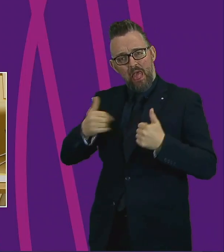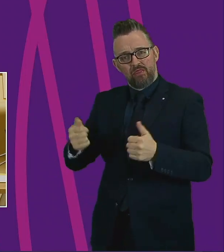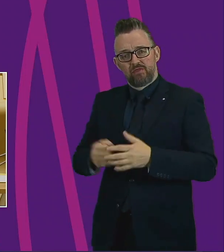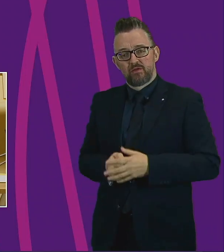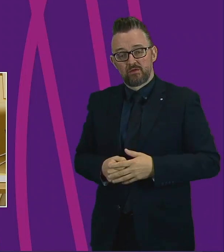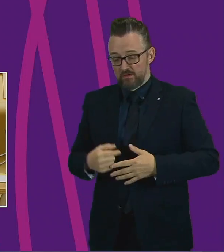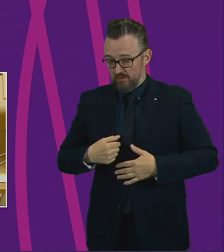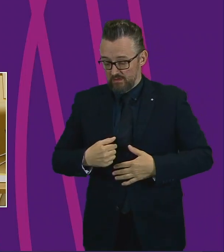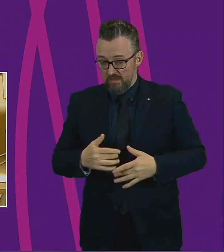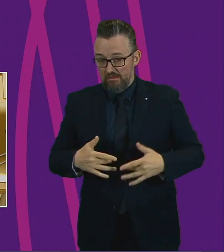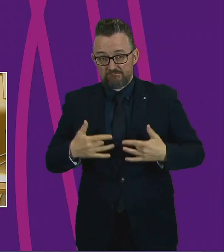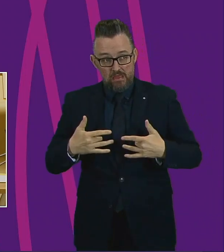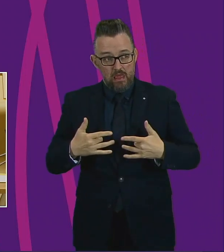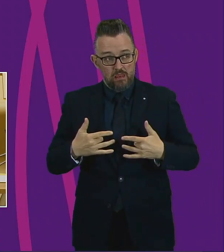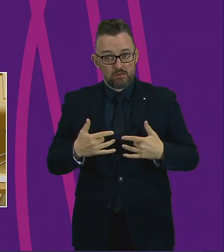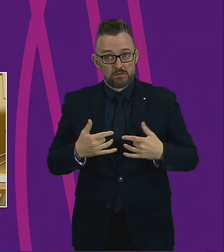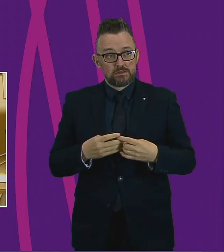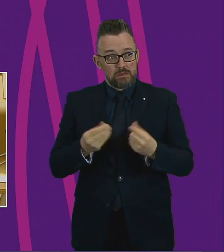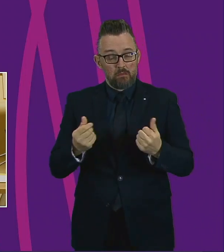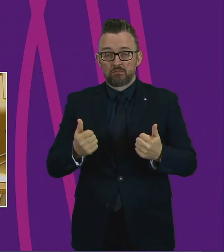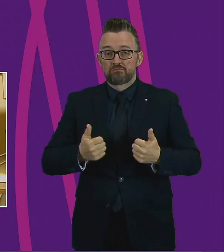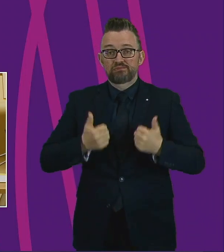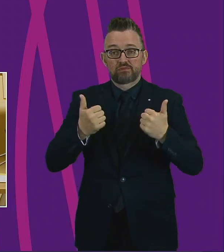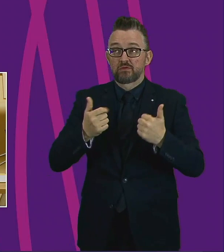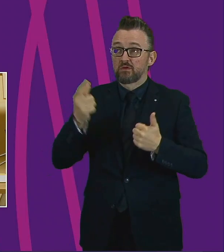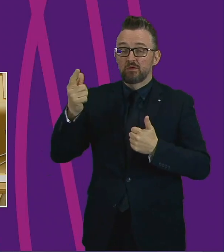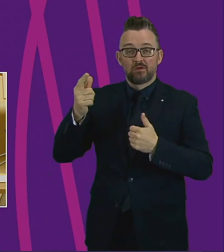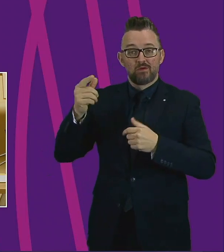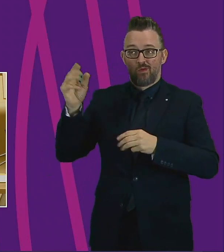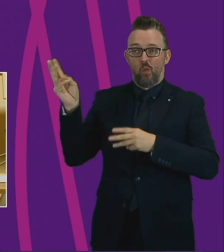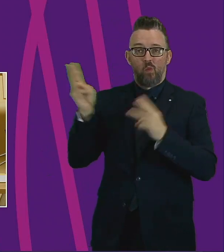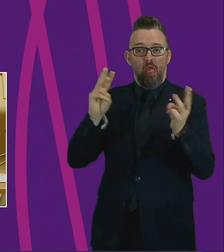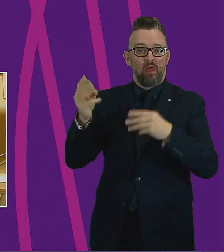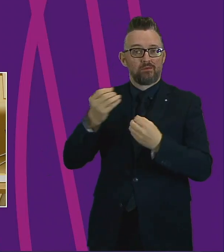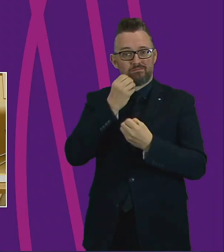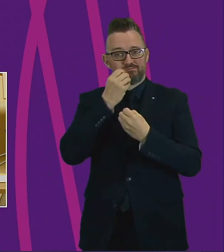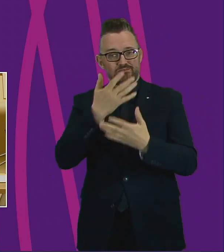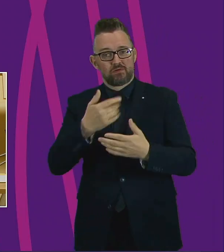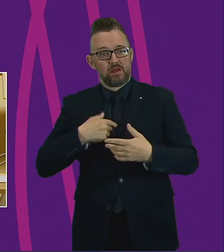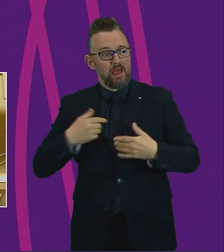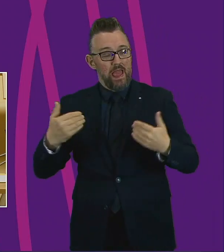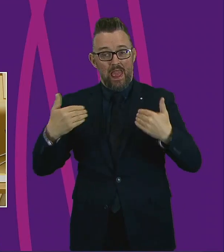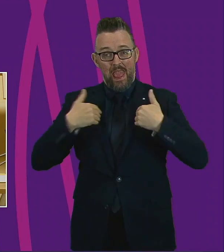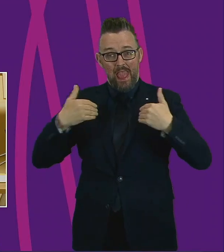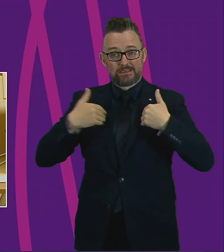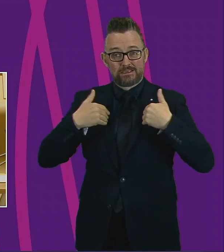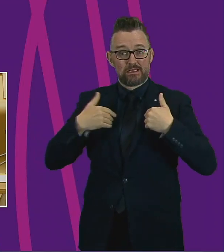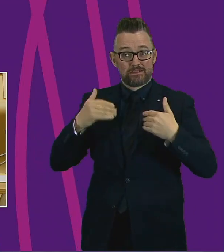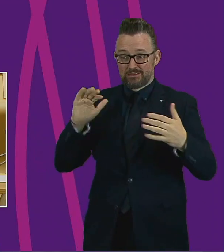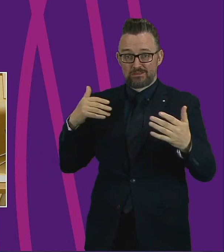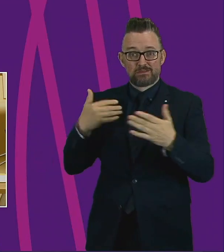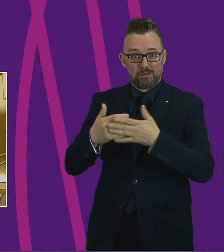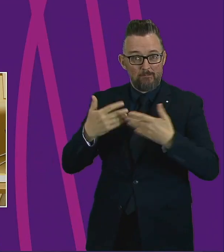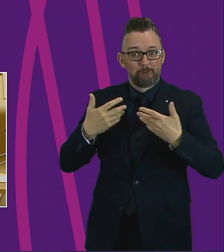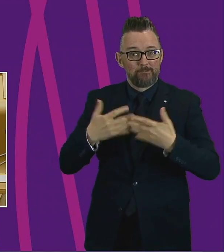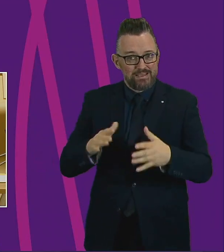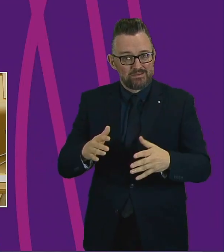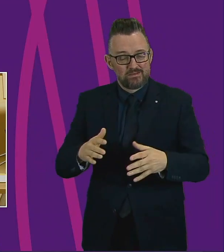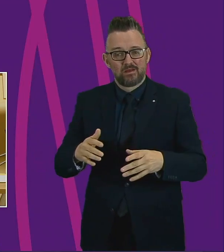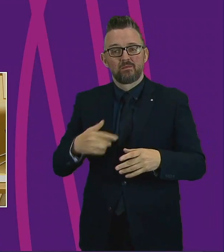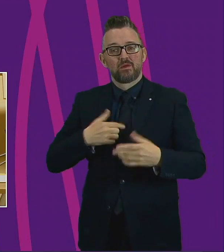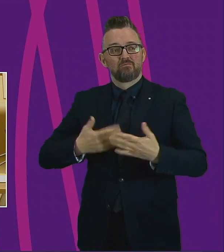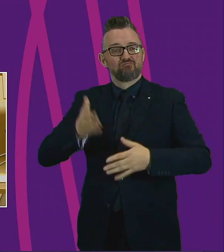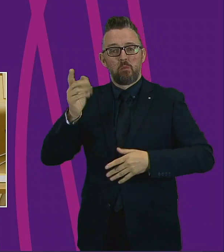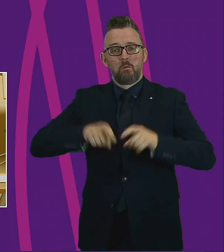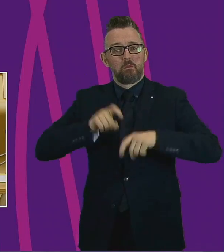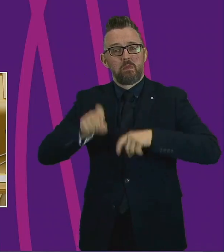uplifting in many ways. The weather's been good, I've had more exercise than I've had in many years. I've been out on my